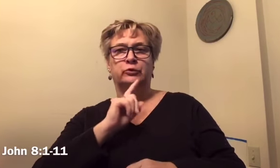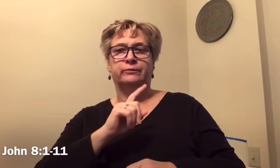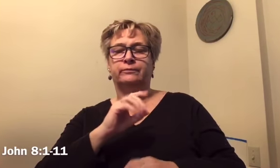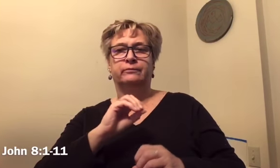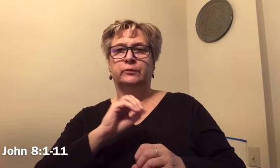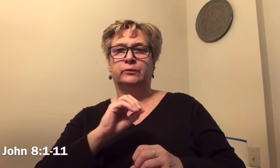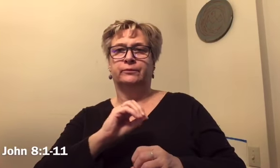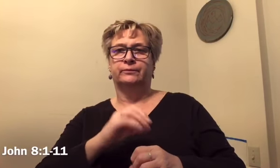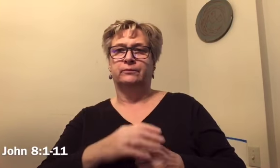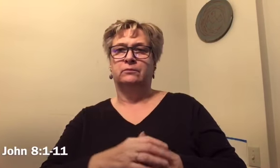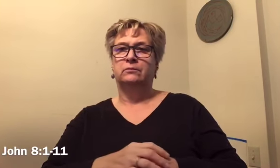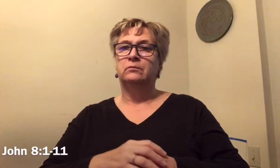She replied No one sir